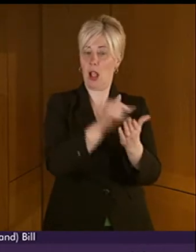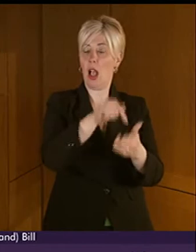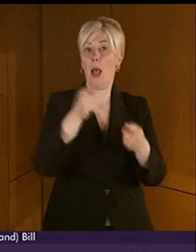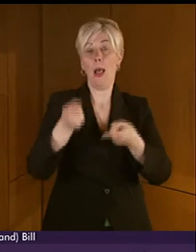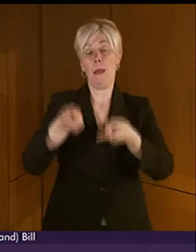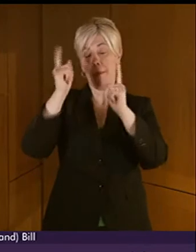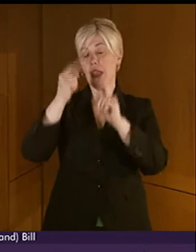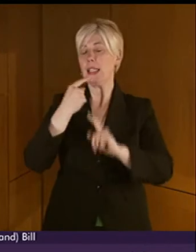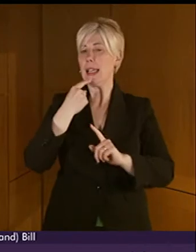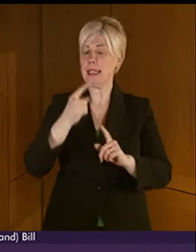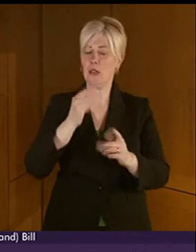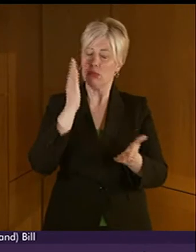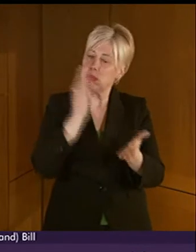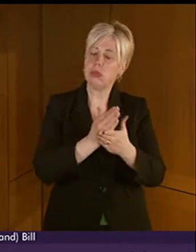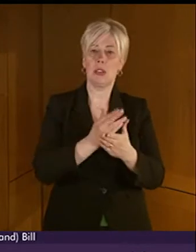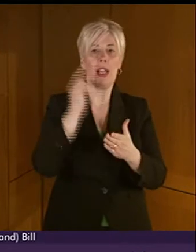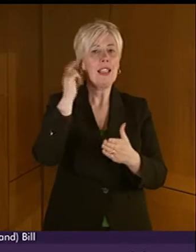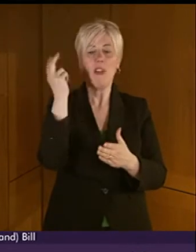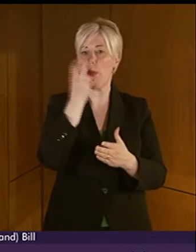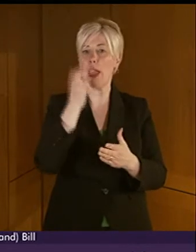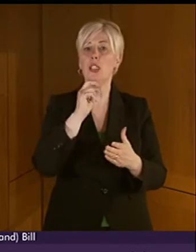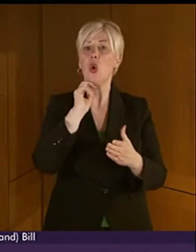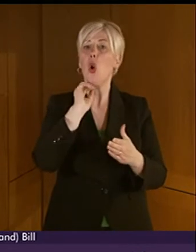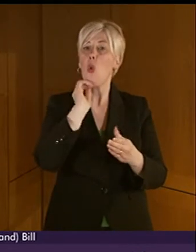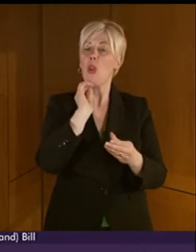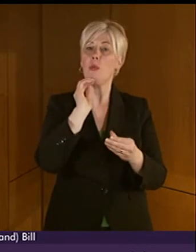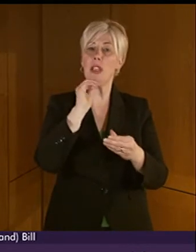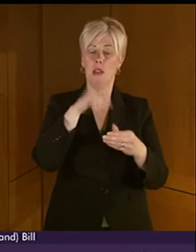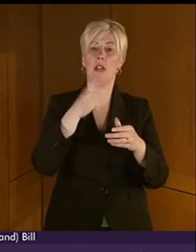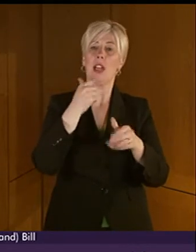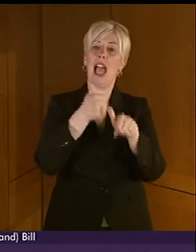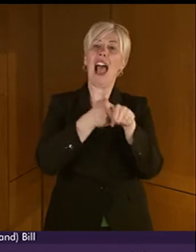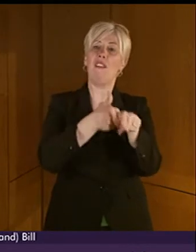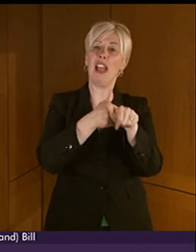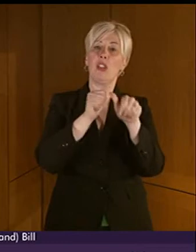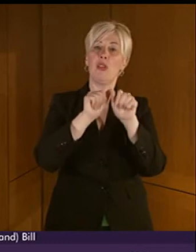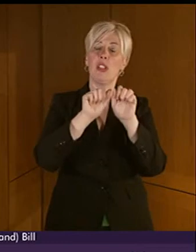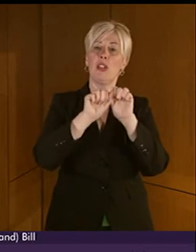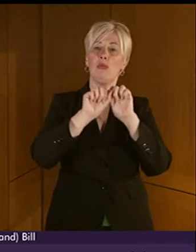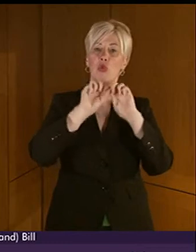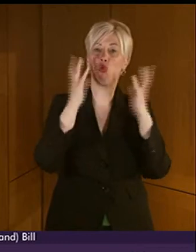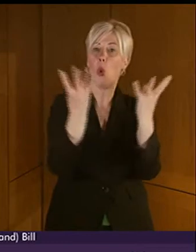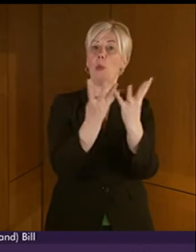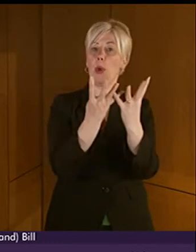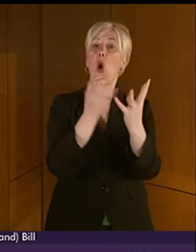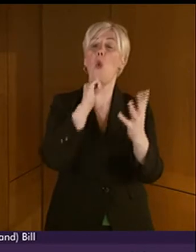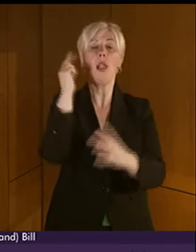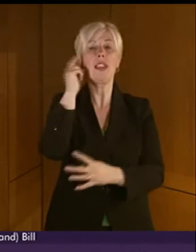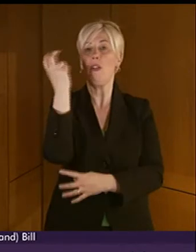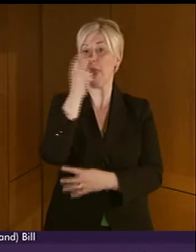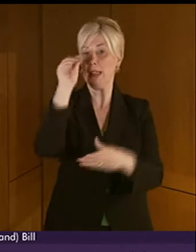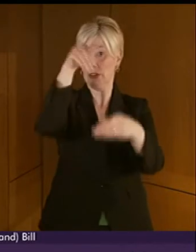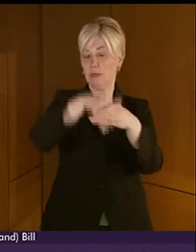deaf-blind community would be represented on the advisory group, which would be set up if the bill was passed.